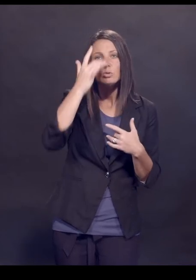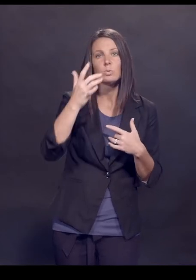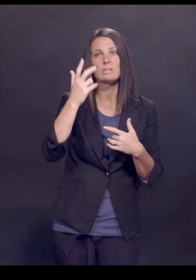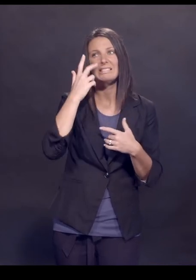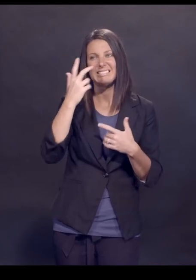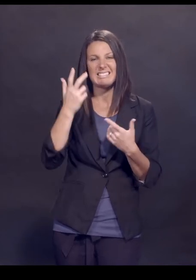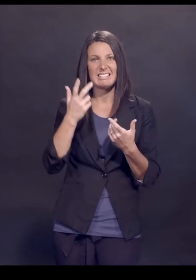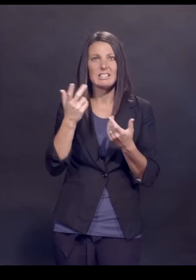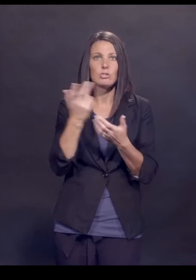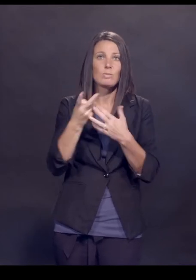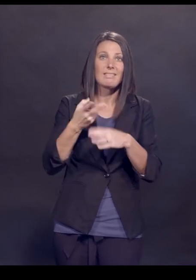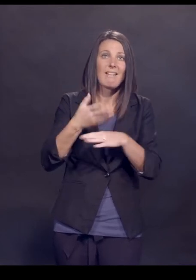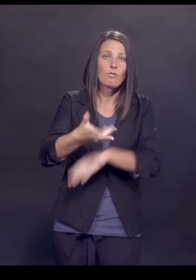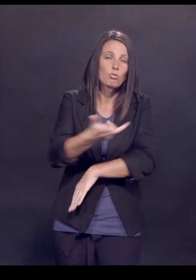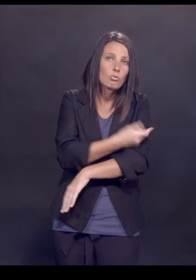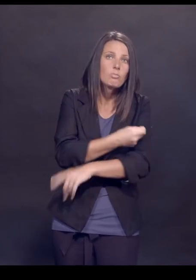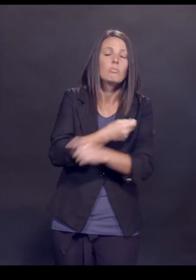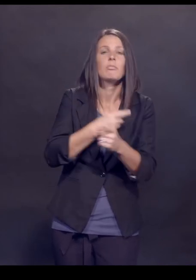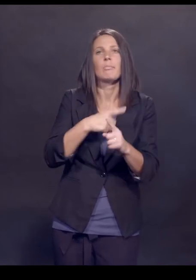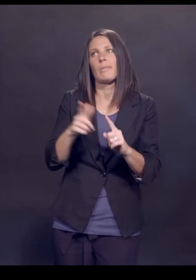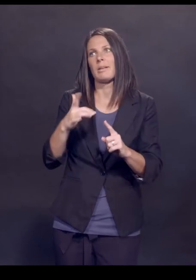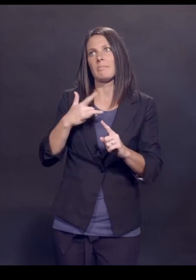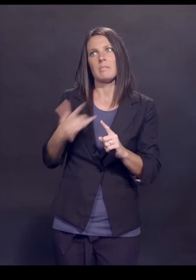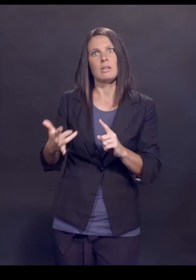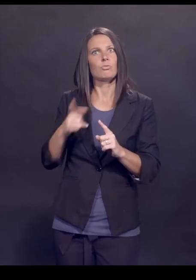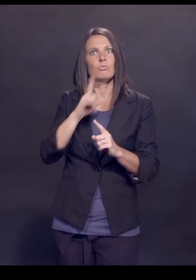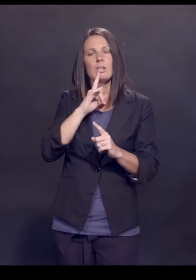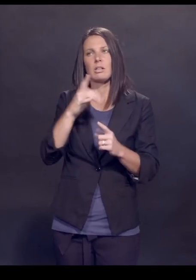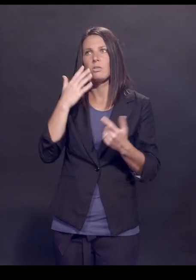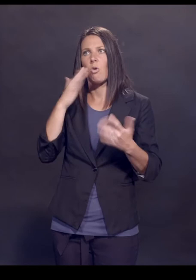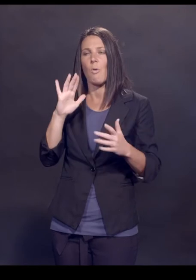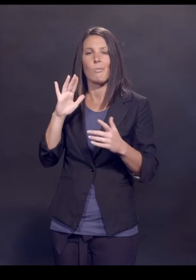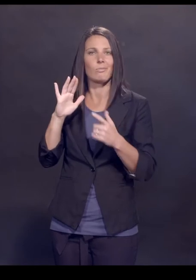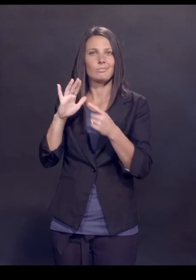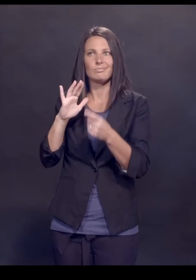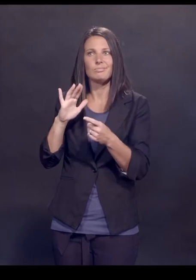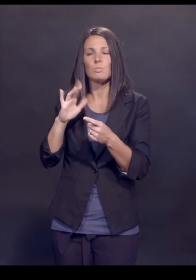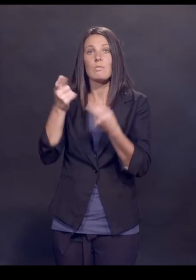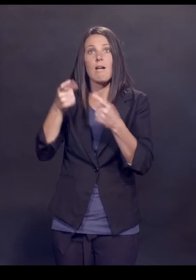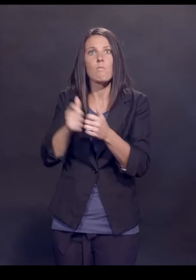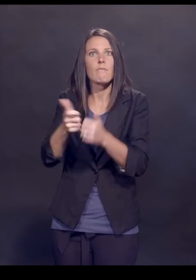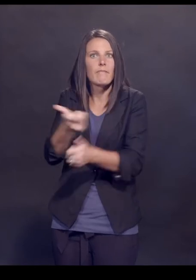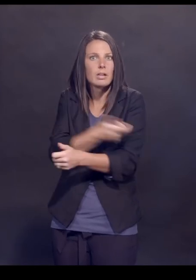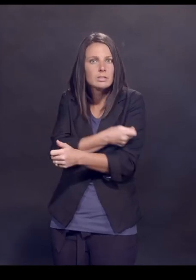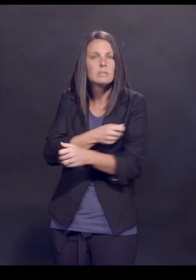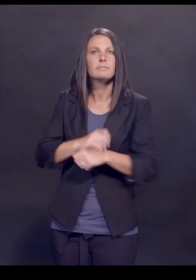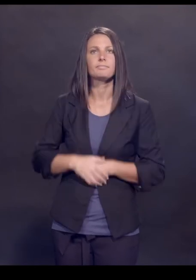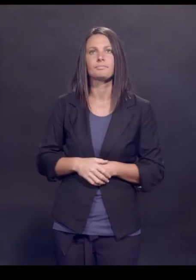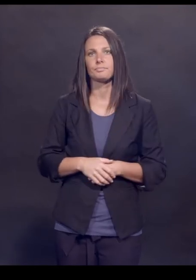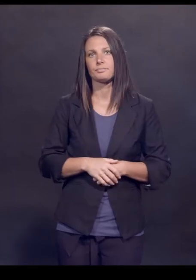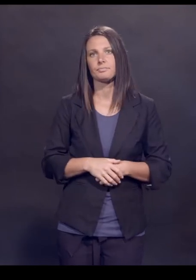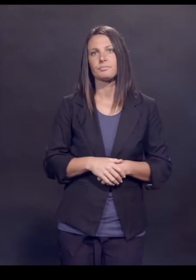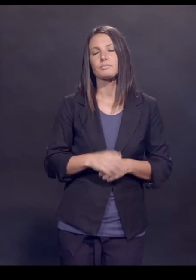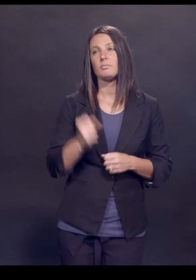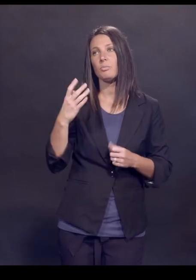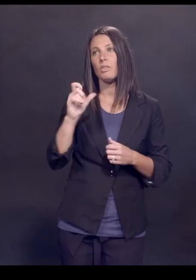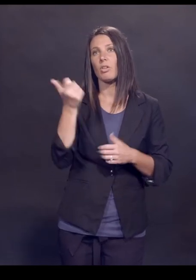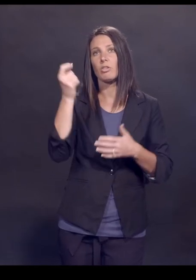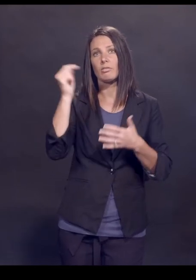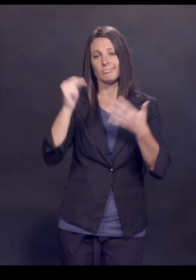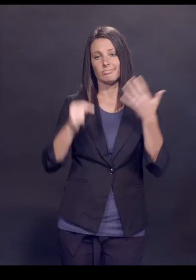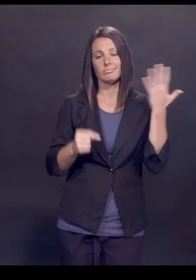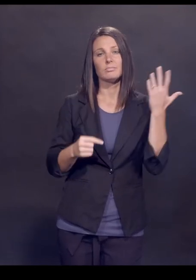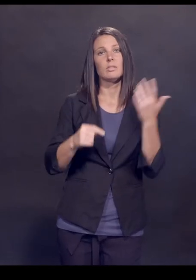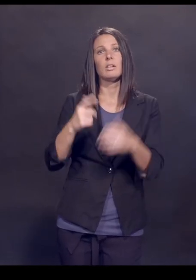about two weeks after the dose. I mean, it's usually pretty transient without sequelae, but that certainly does happen. The squalene adjuvanted influenza